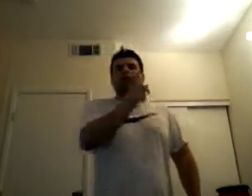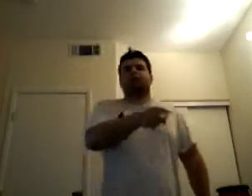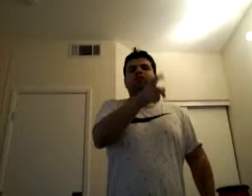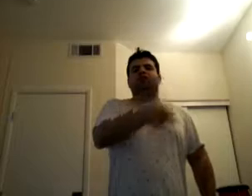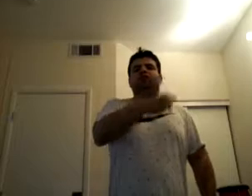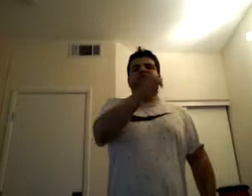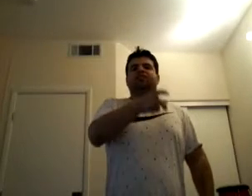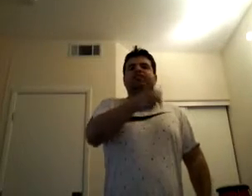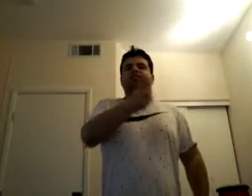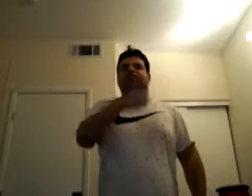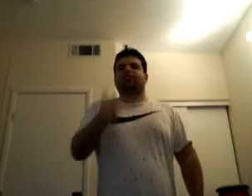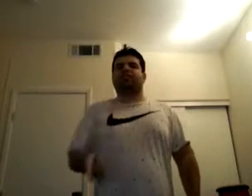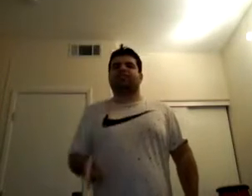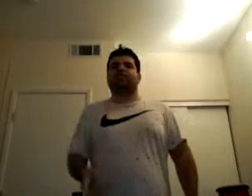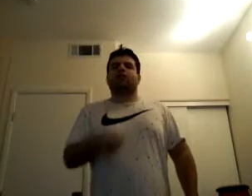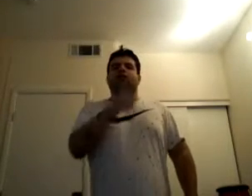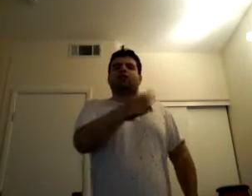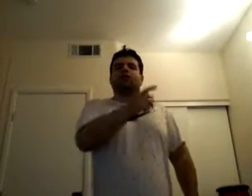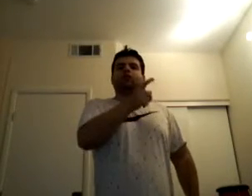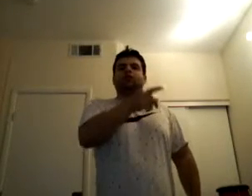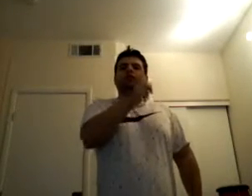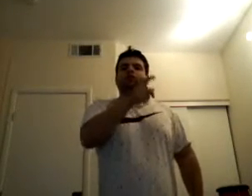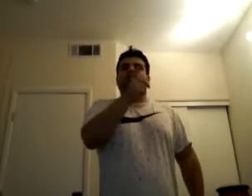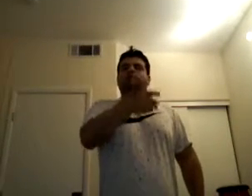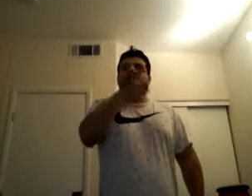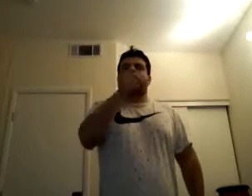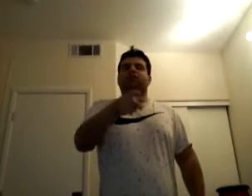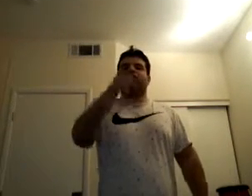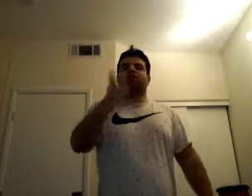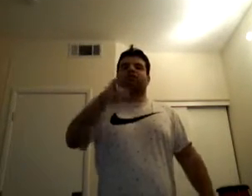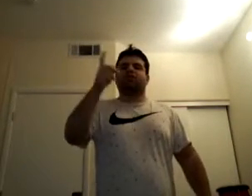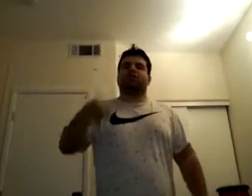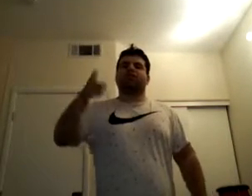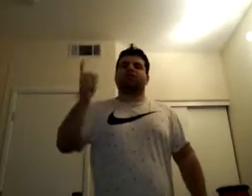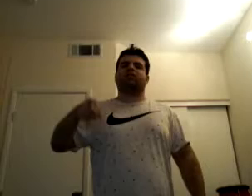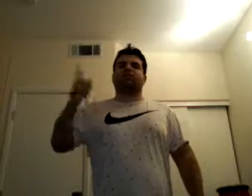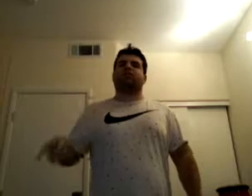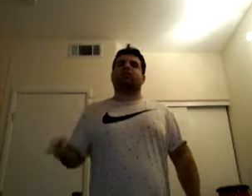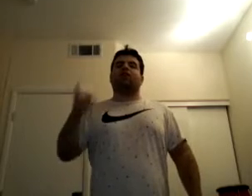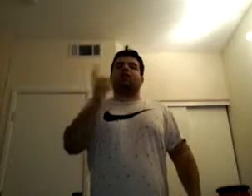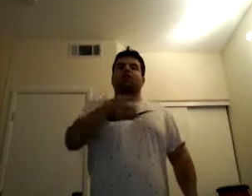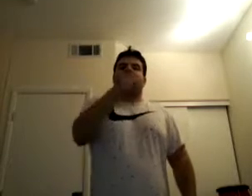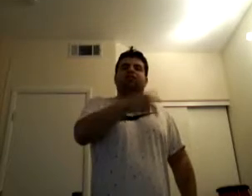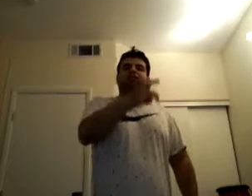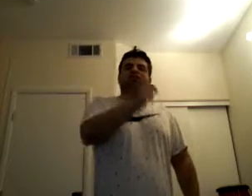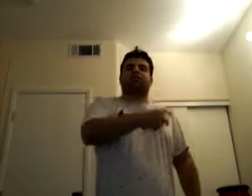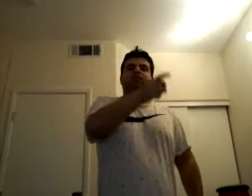This must be my way The end of that rush, slip back into old days Again,